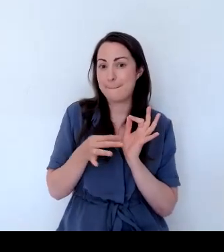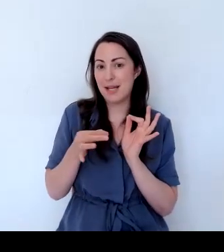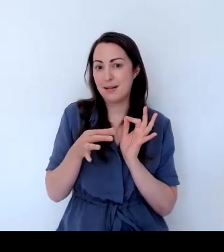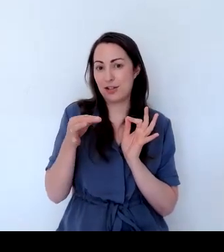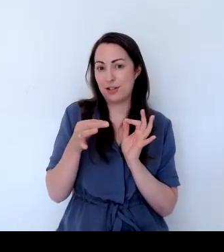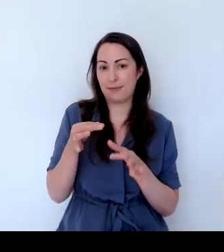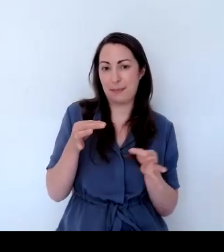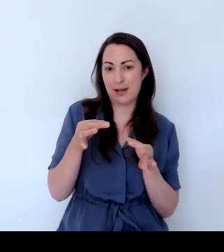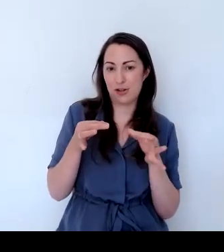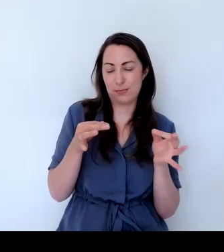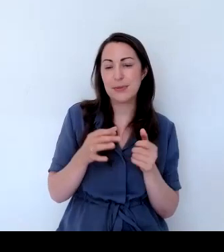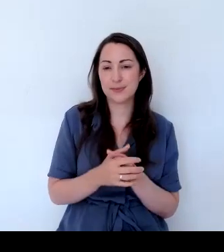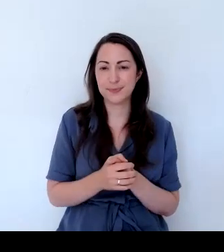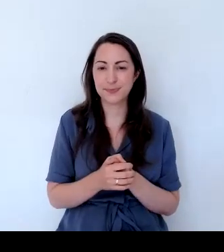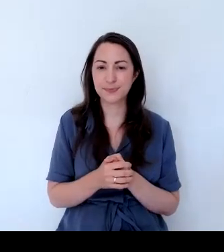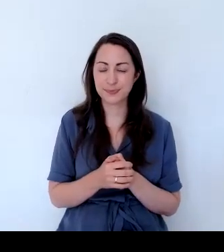good question.